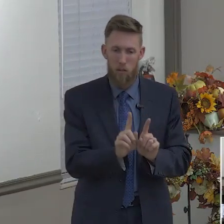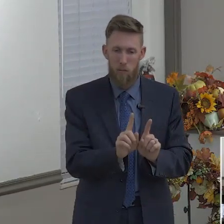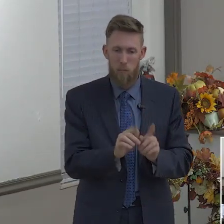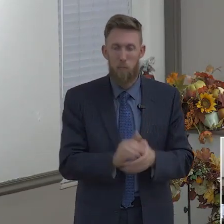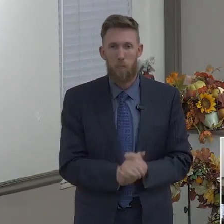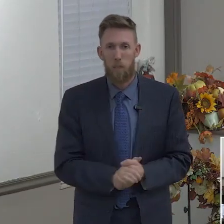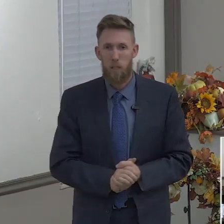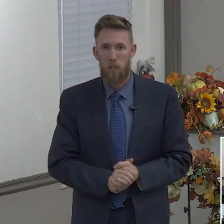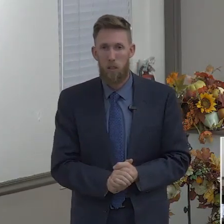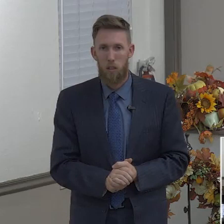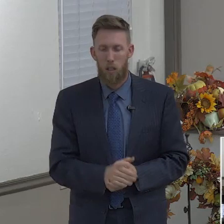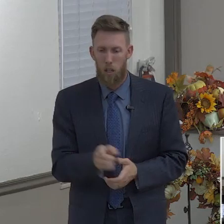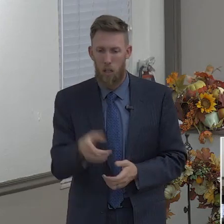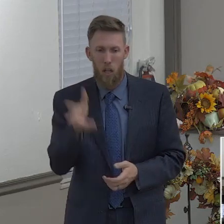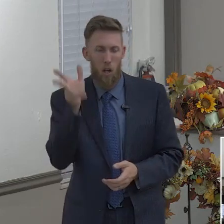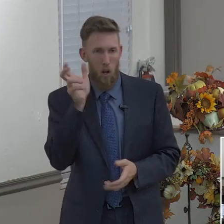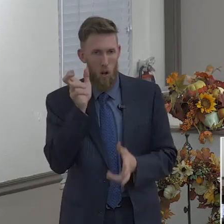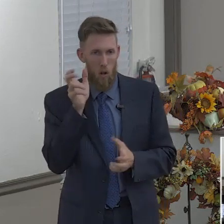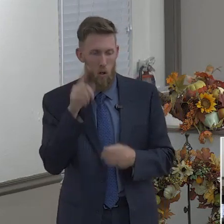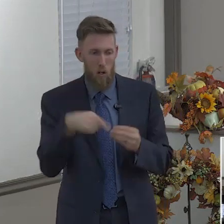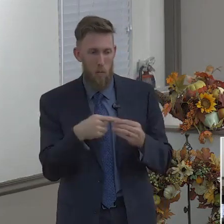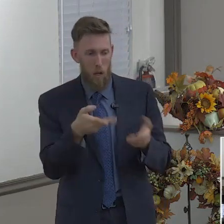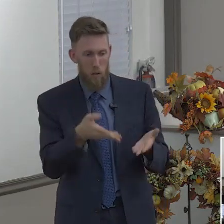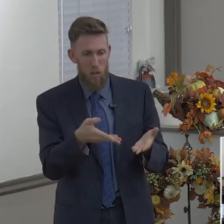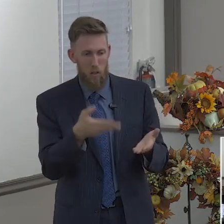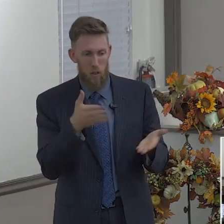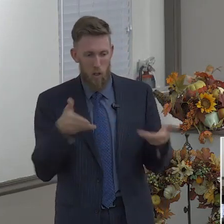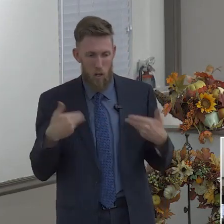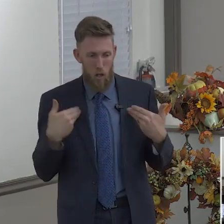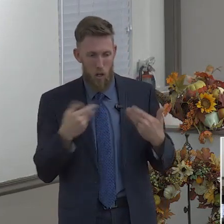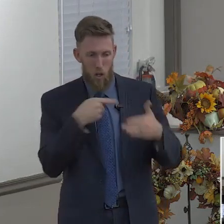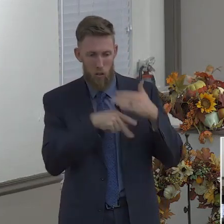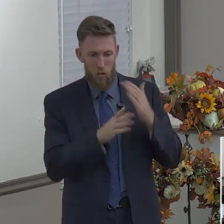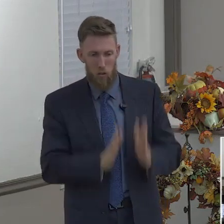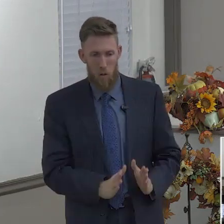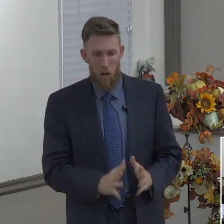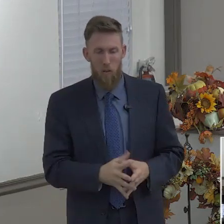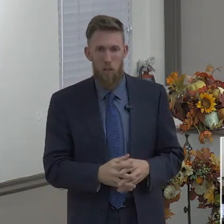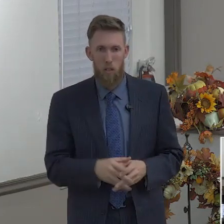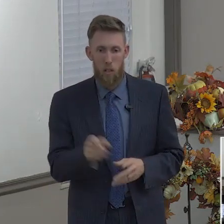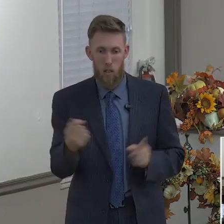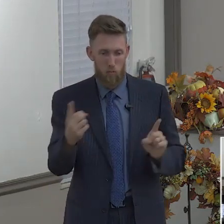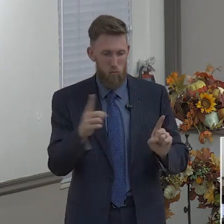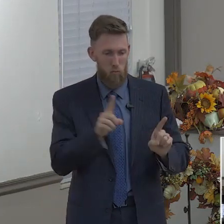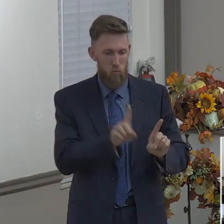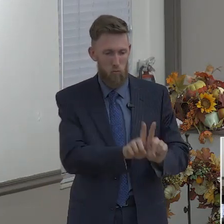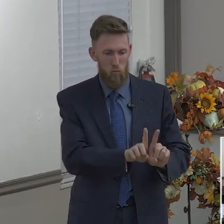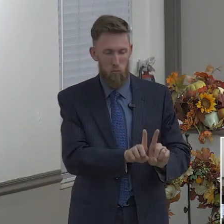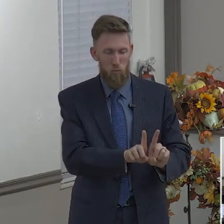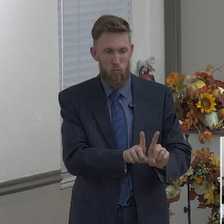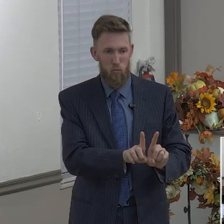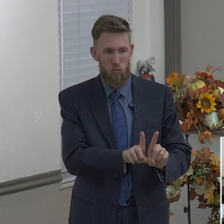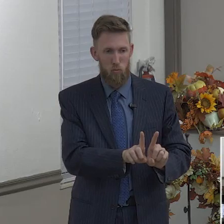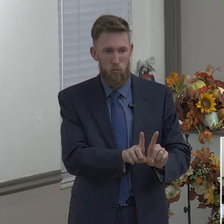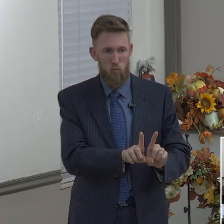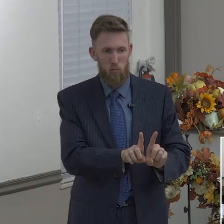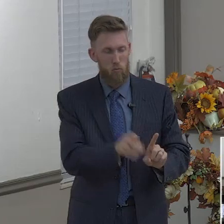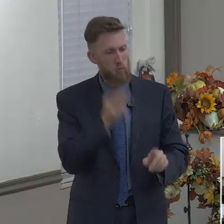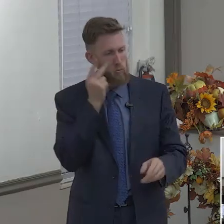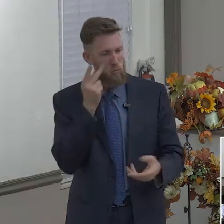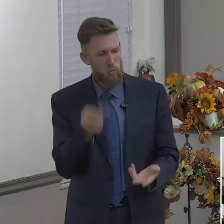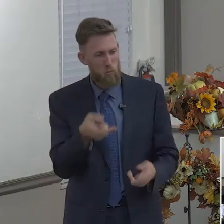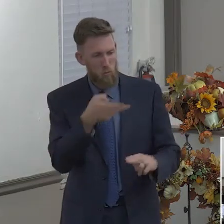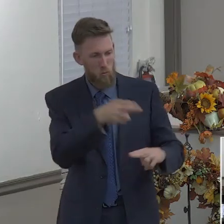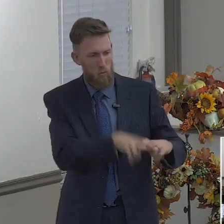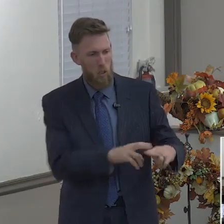hears about this young guy prophesying. And he says, I want to meet this guy. He comes and sees him. And he sees him sitting by the tree, and he says, Hey, come with me into